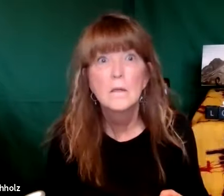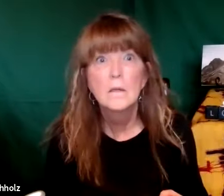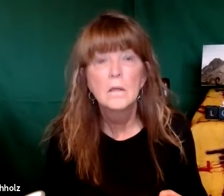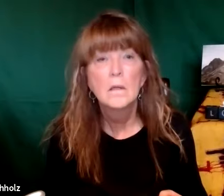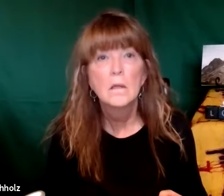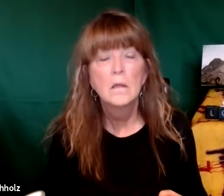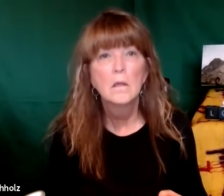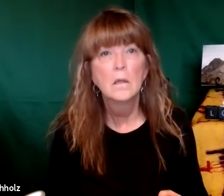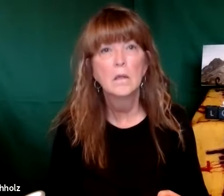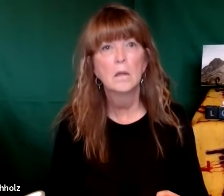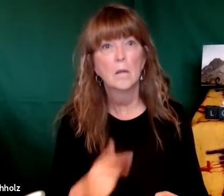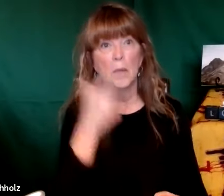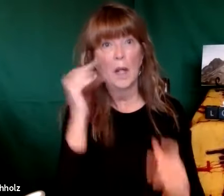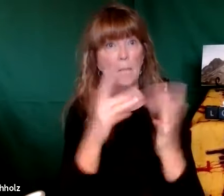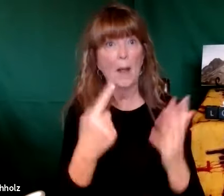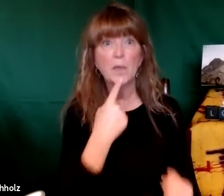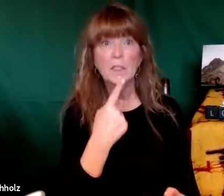and Elijah was looking around trying to find God